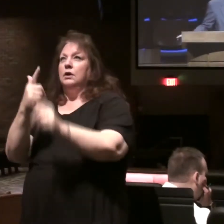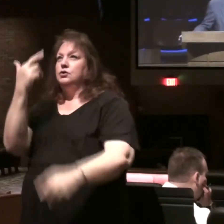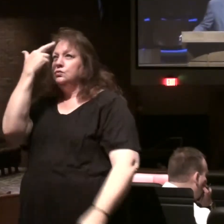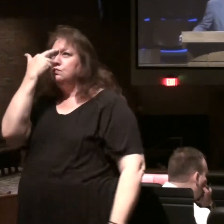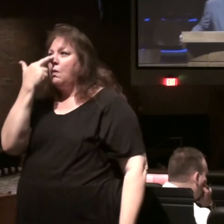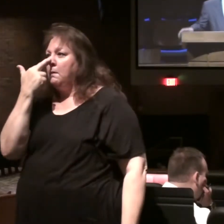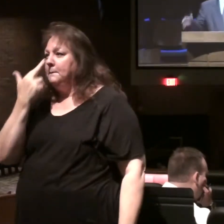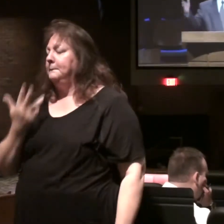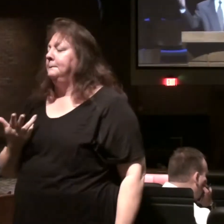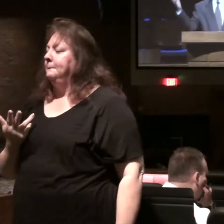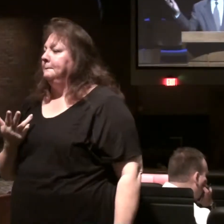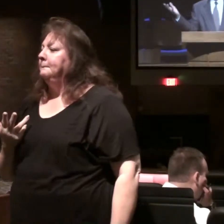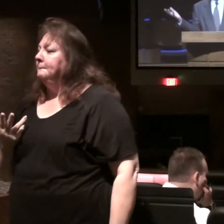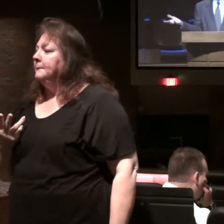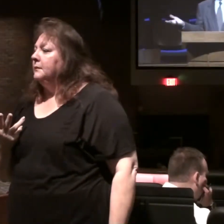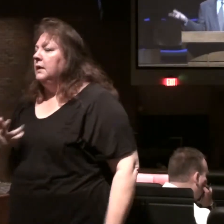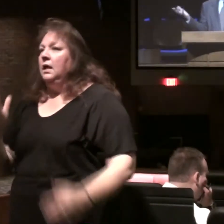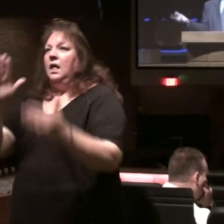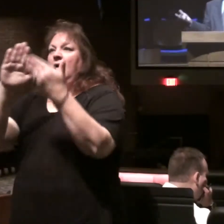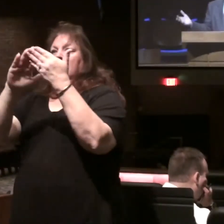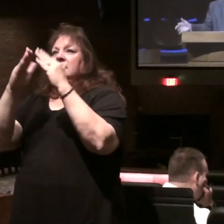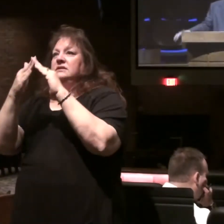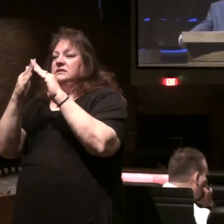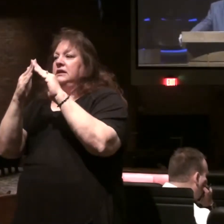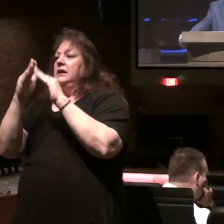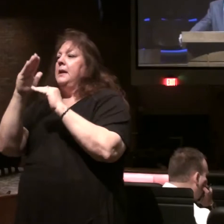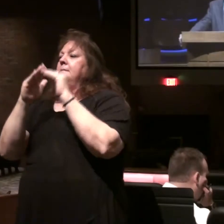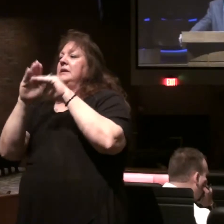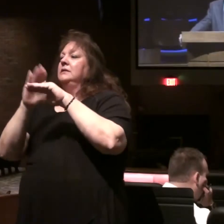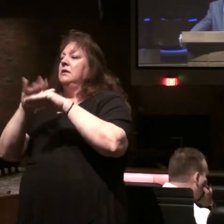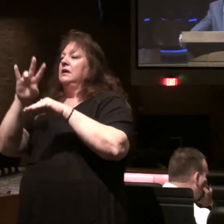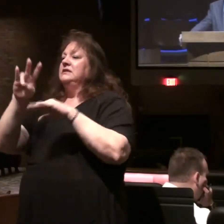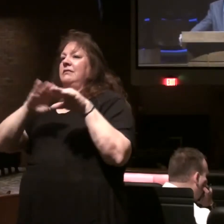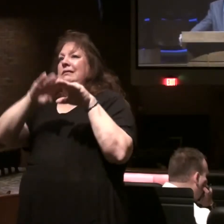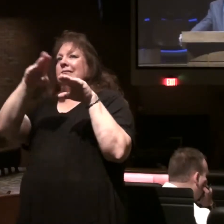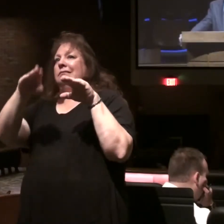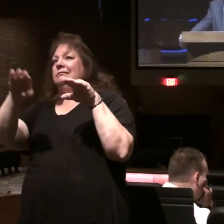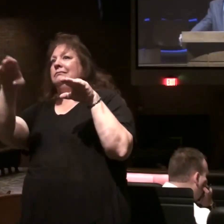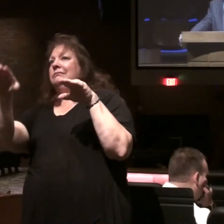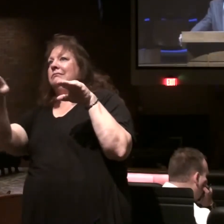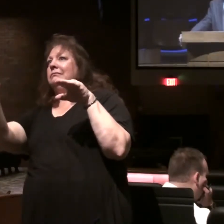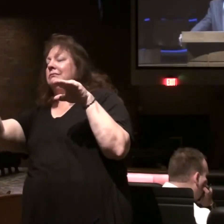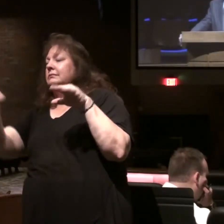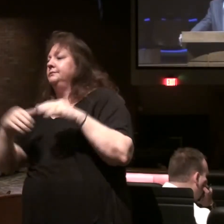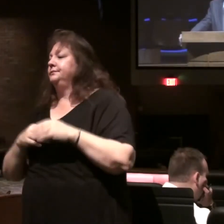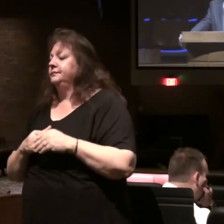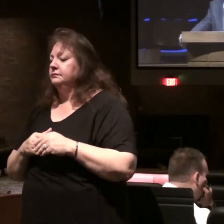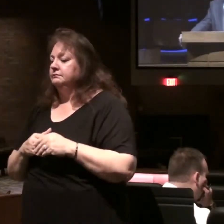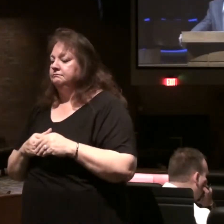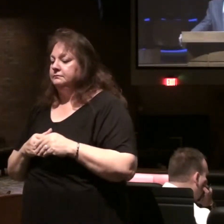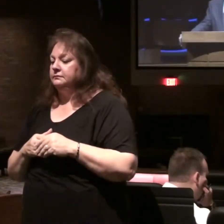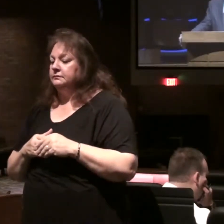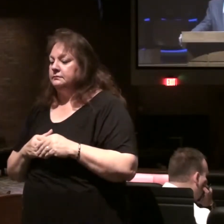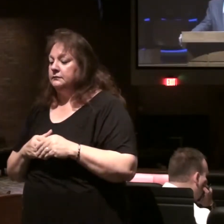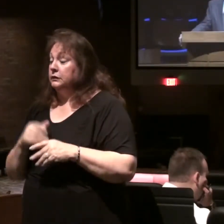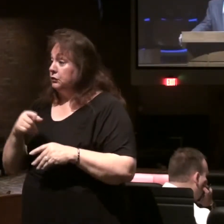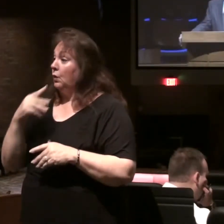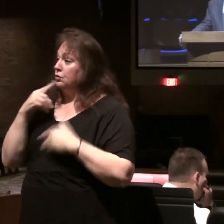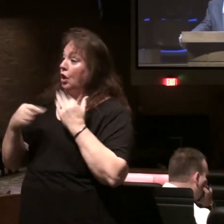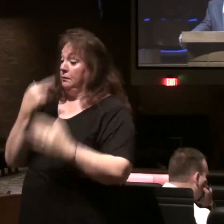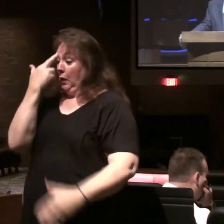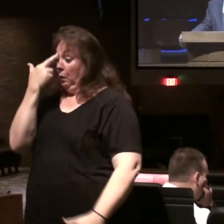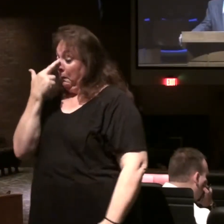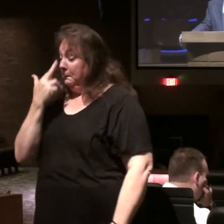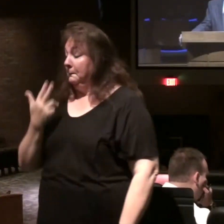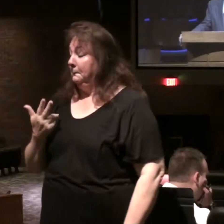Rome is said to be this city built on seven hills and so this is talking about